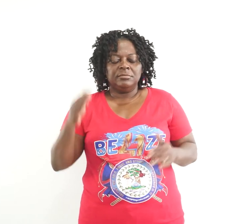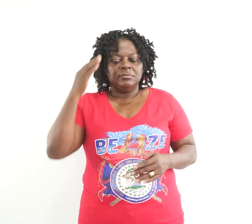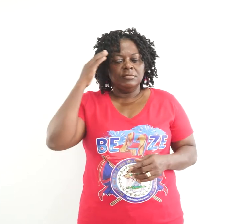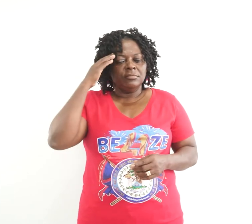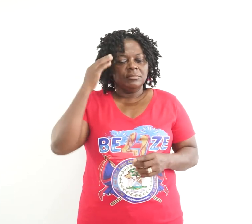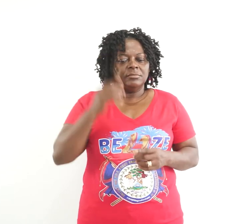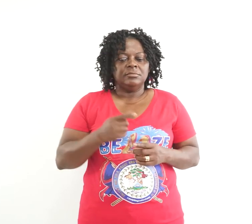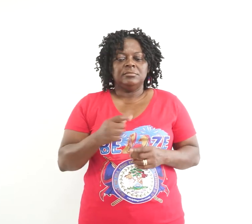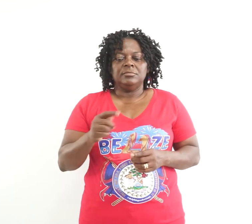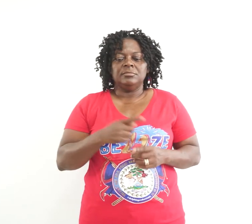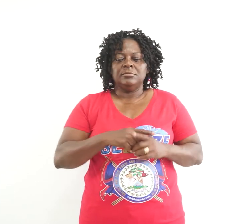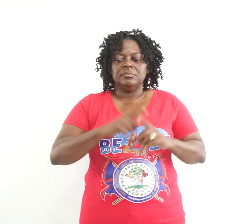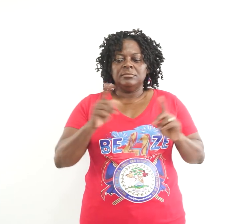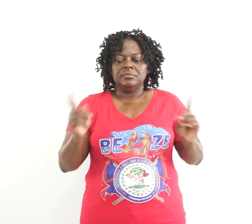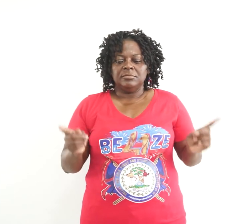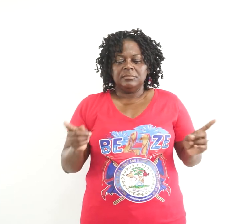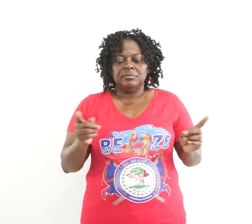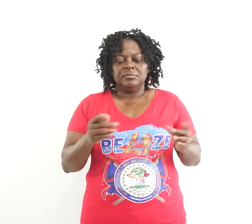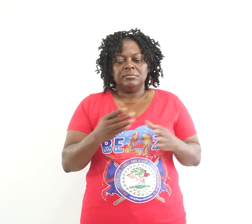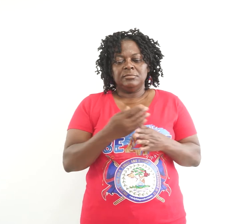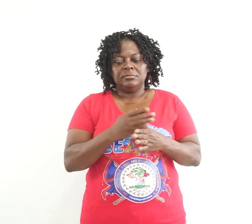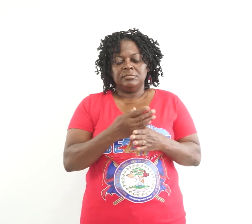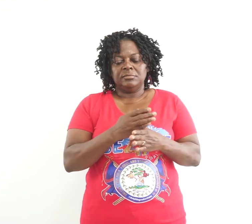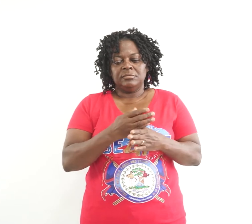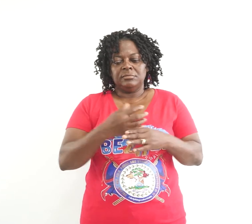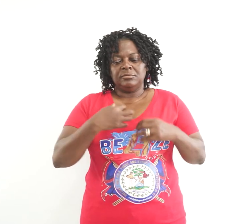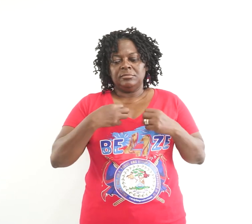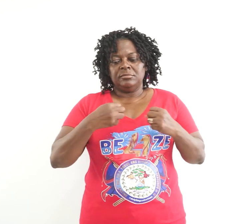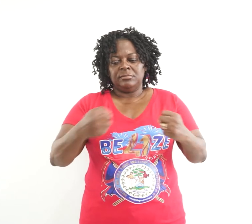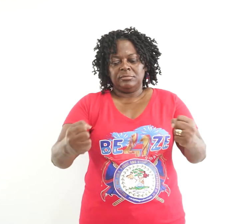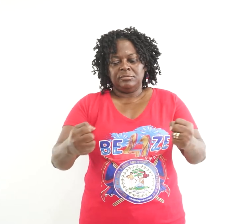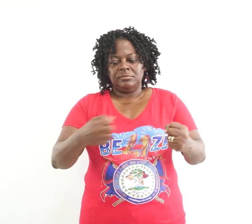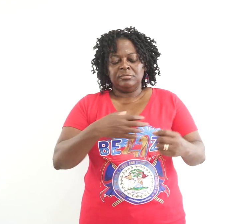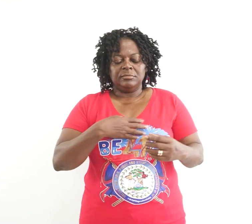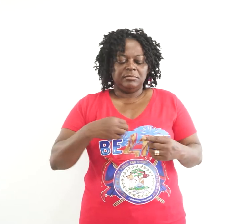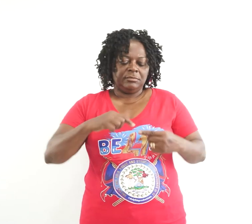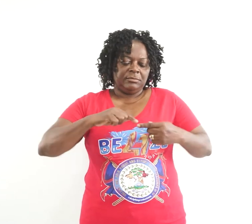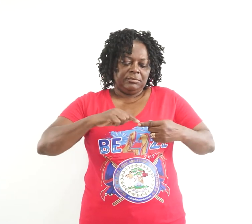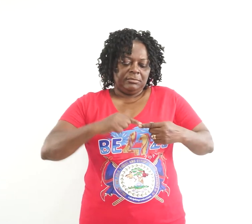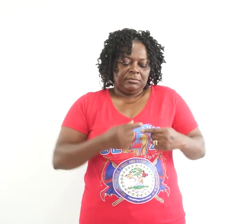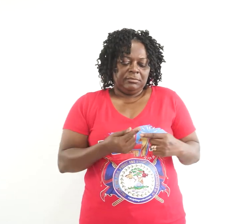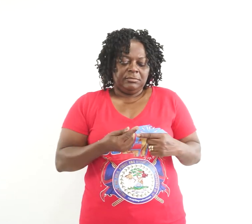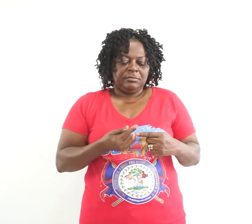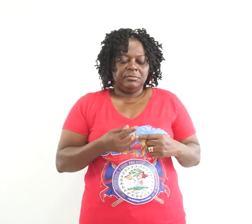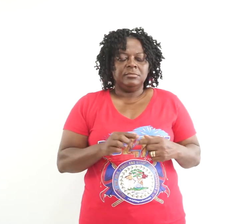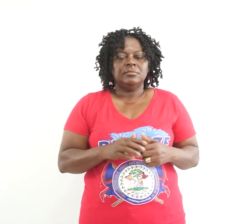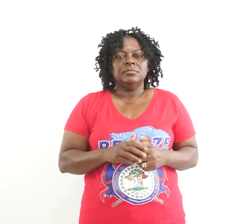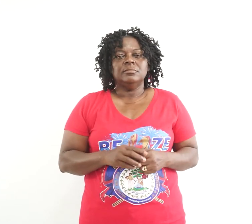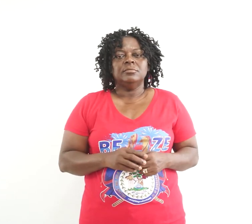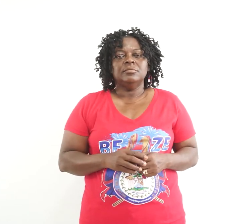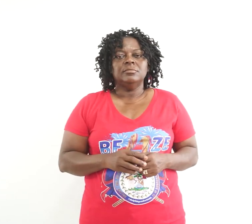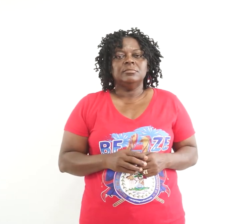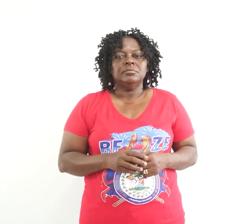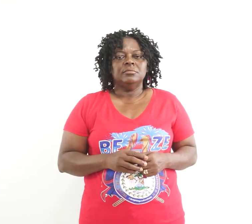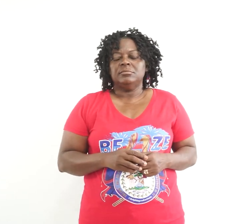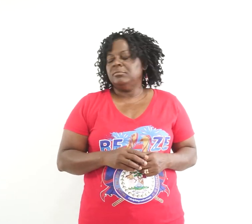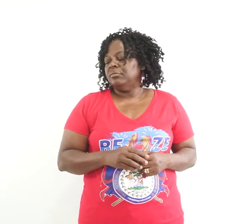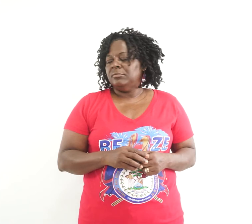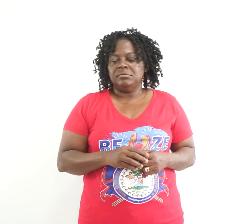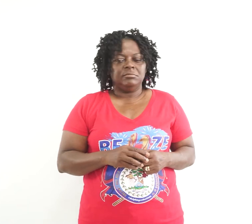between stretch and pain. There should be no pain